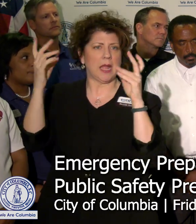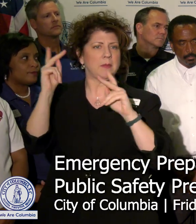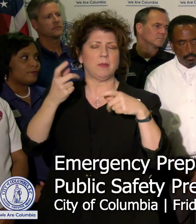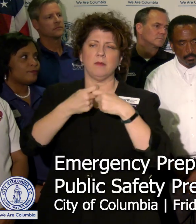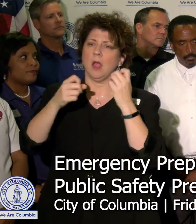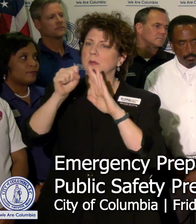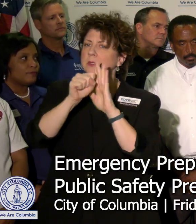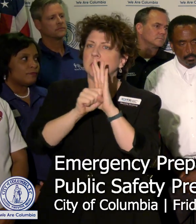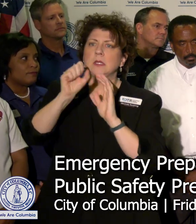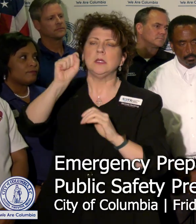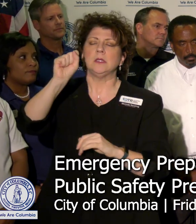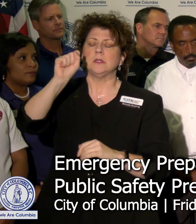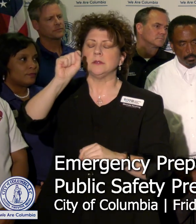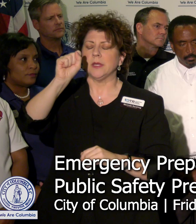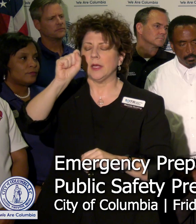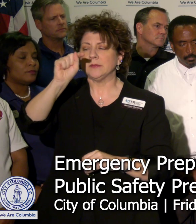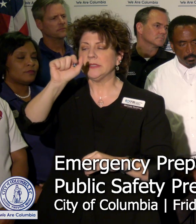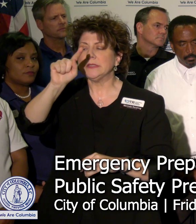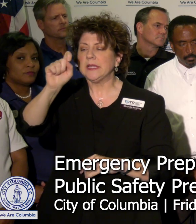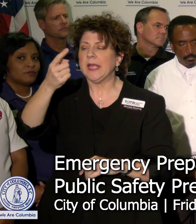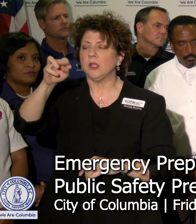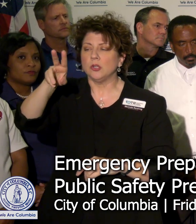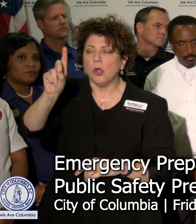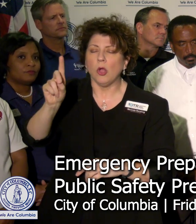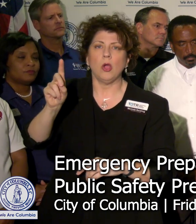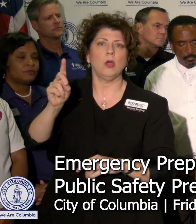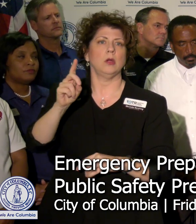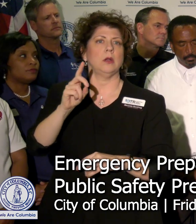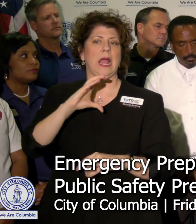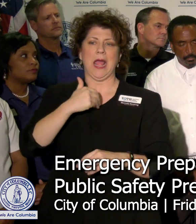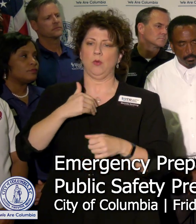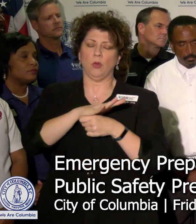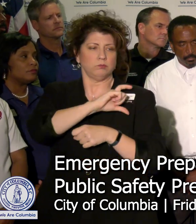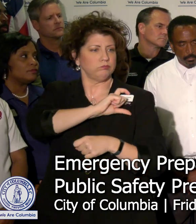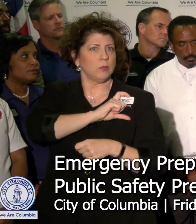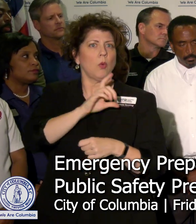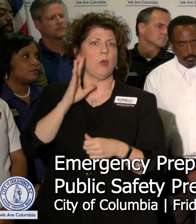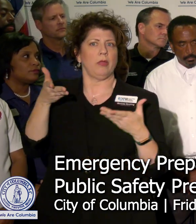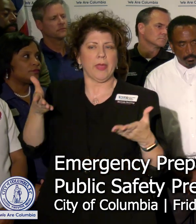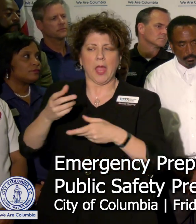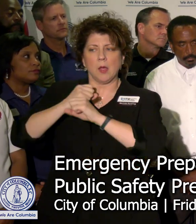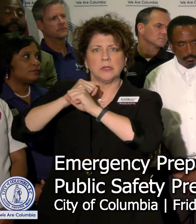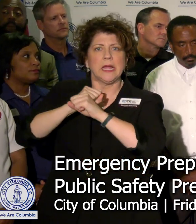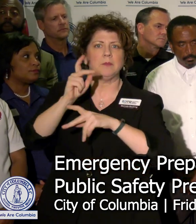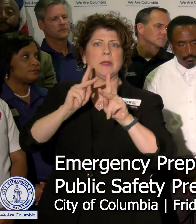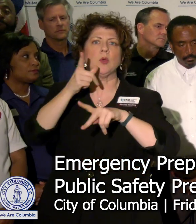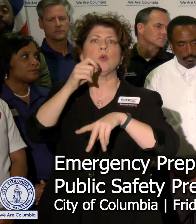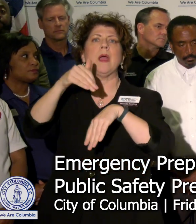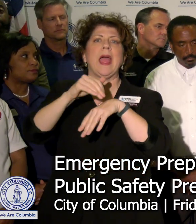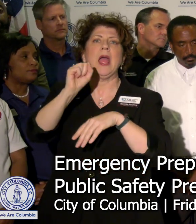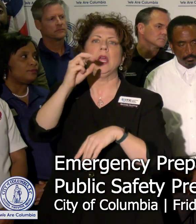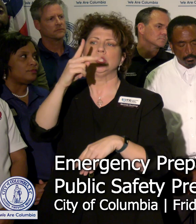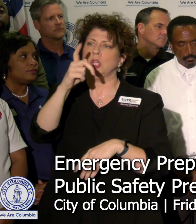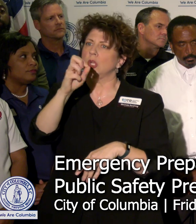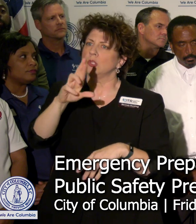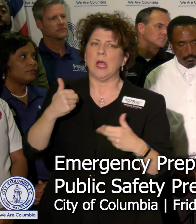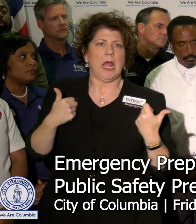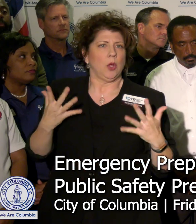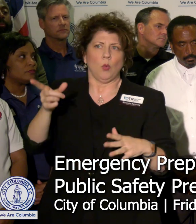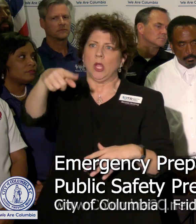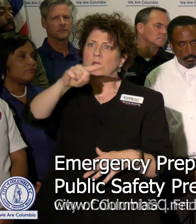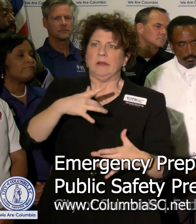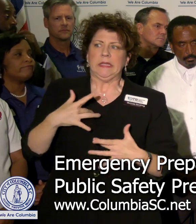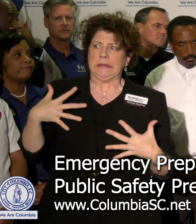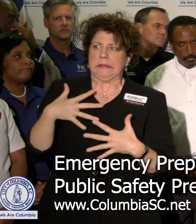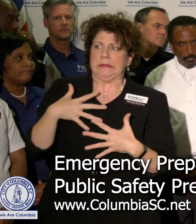State Guard and we'll have our law enforcement people will be there protecting those that are in shelters. So I don't want anybody to be afraid to go